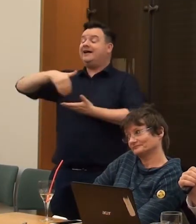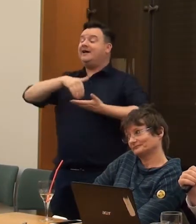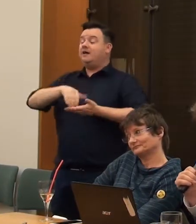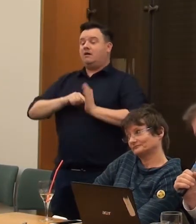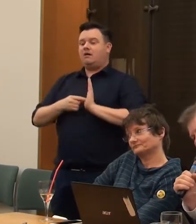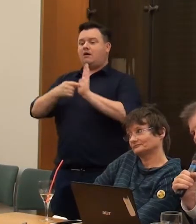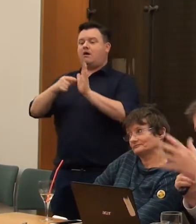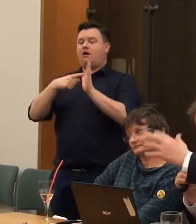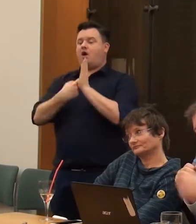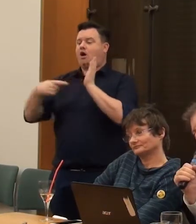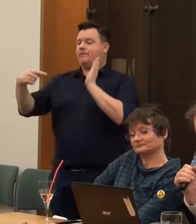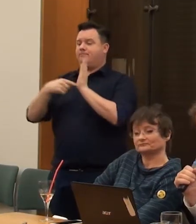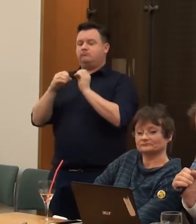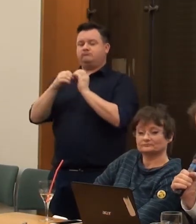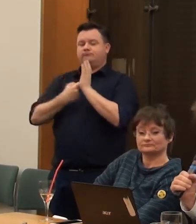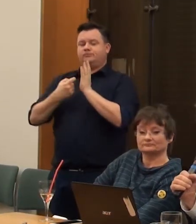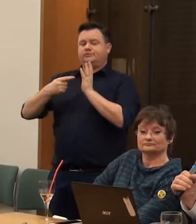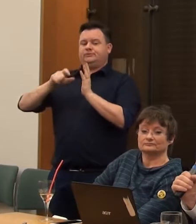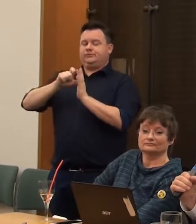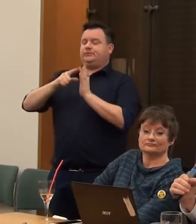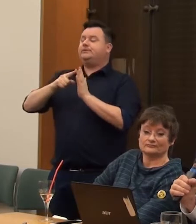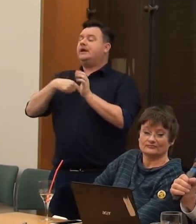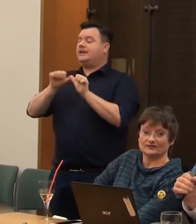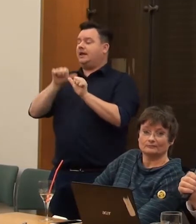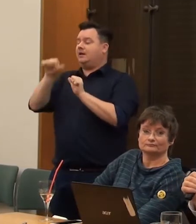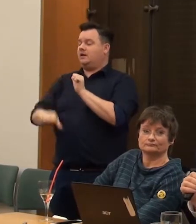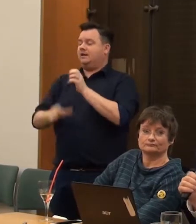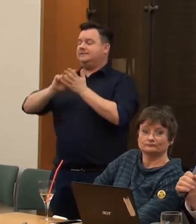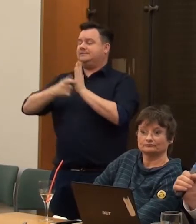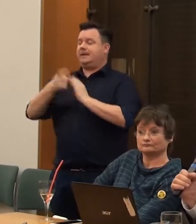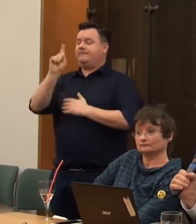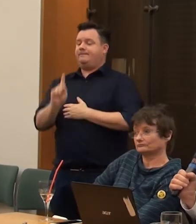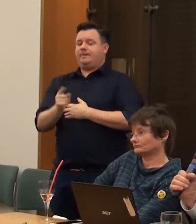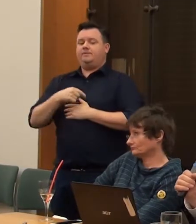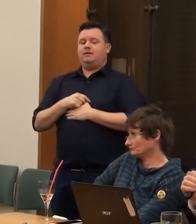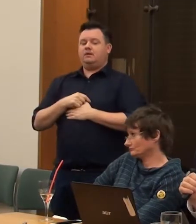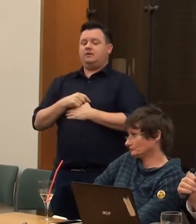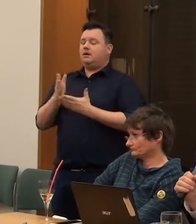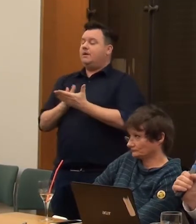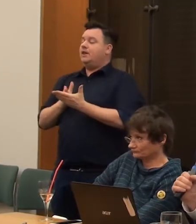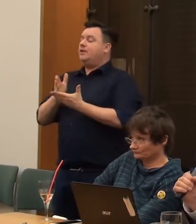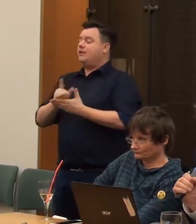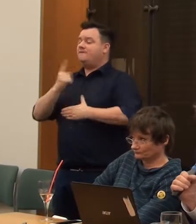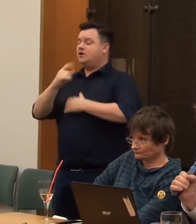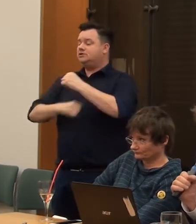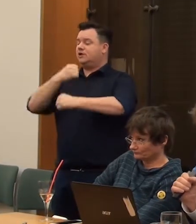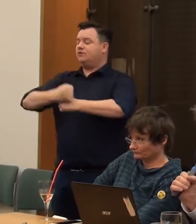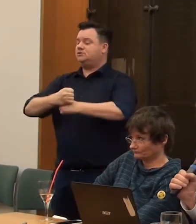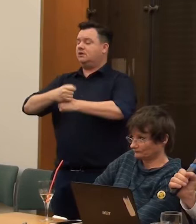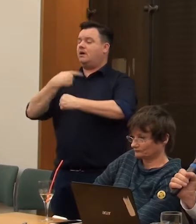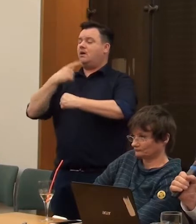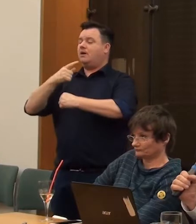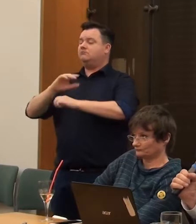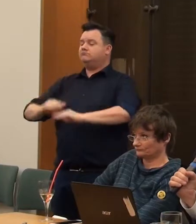called art group. And then a new form of art came really as disabled people, particularly as they'd gone, the first generation that had gone into higher